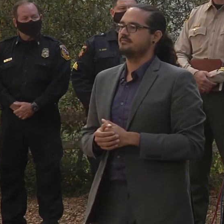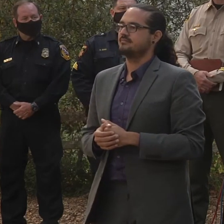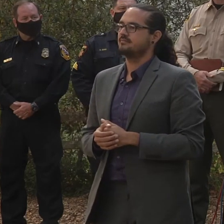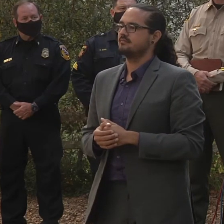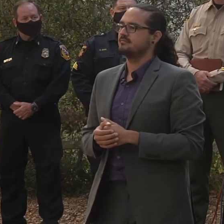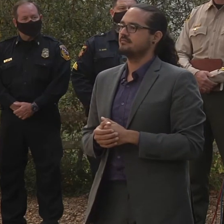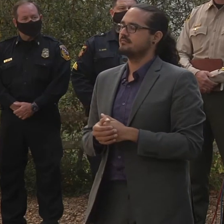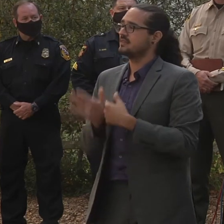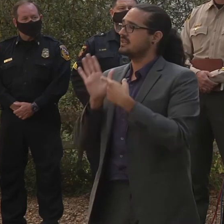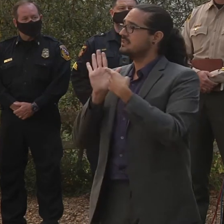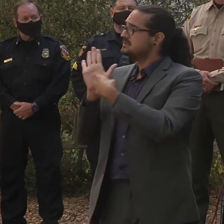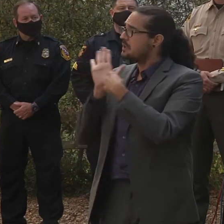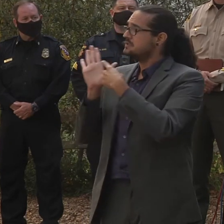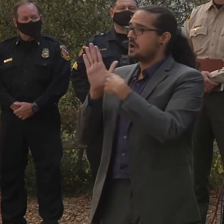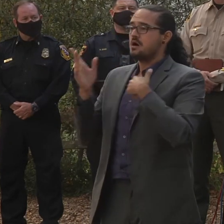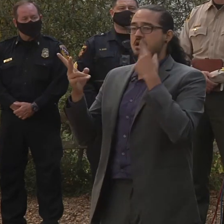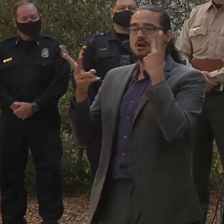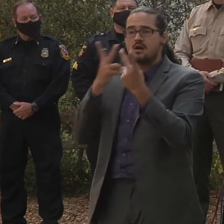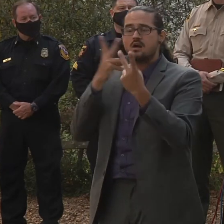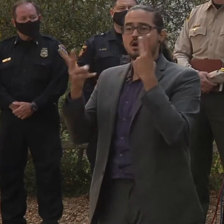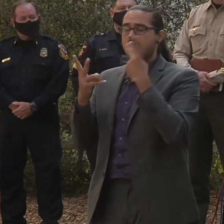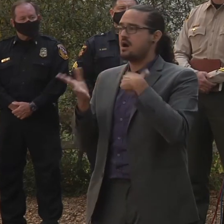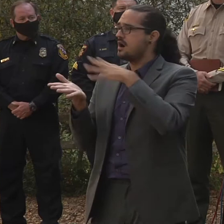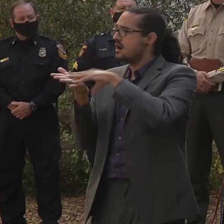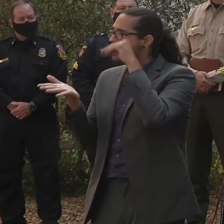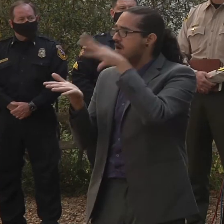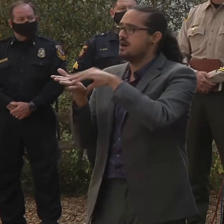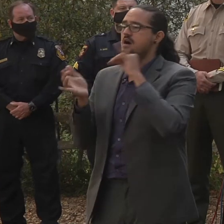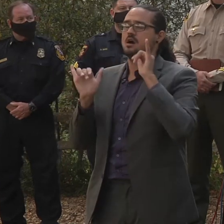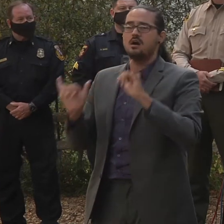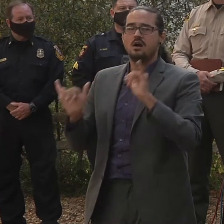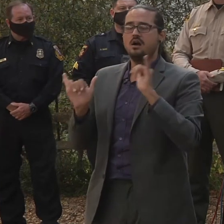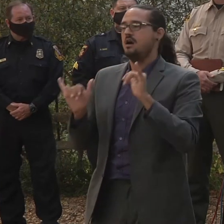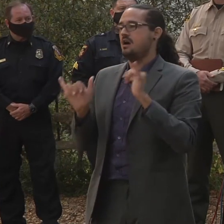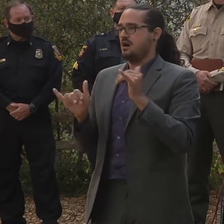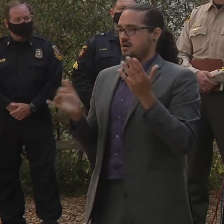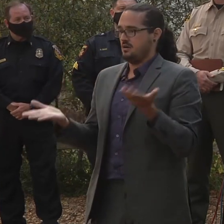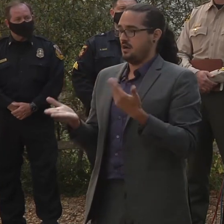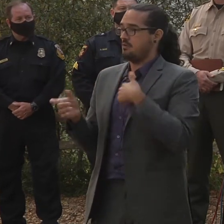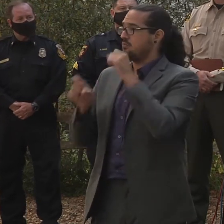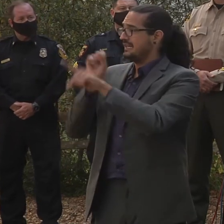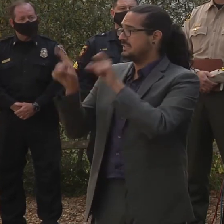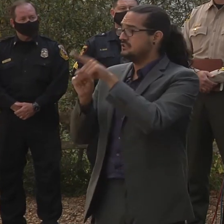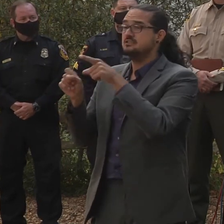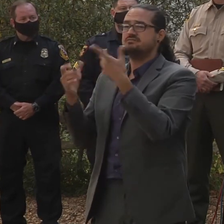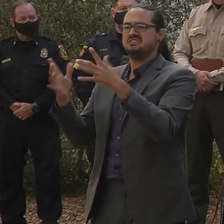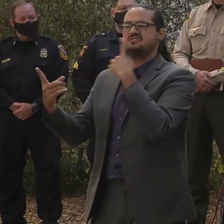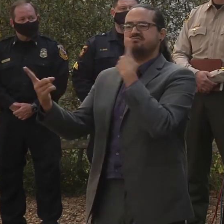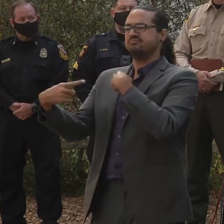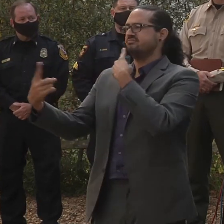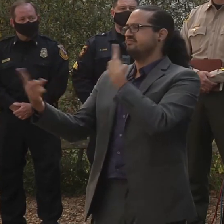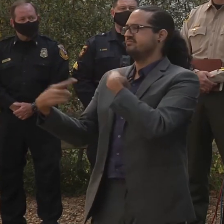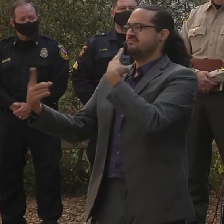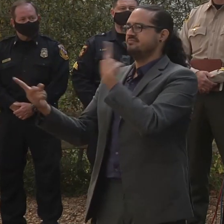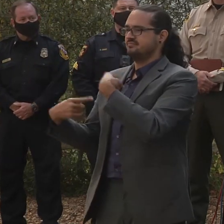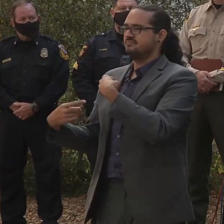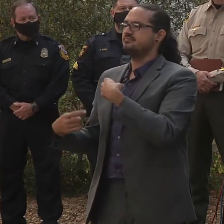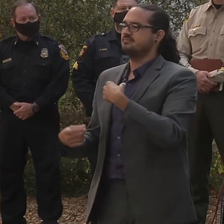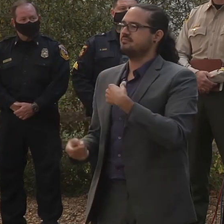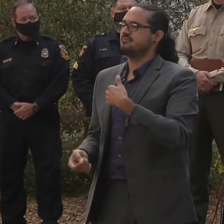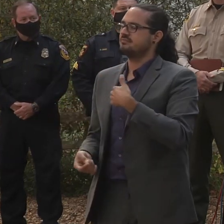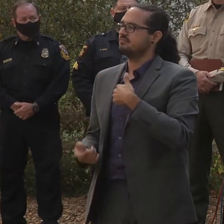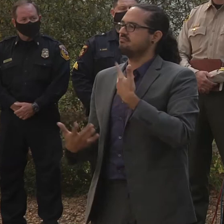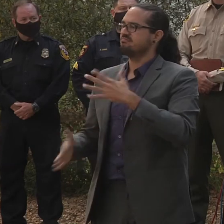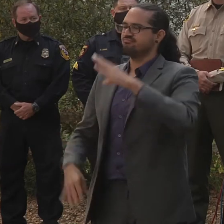today, showed me firsthand, answering all the questions, I salute all of you and I thank you. And thank you, Sheriff Hart, for